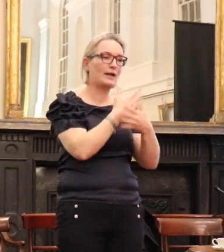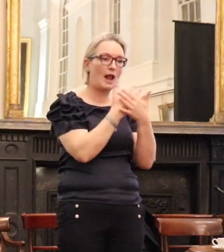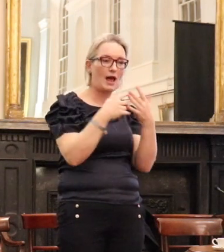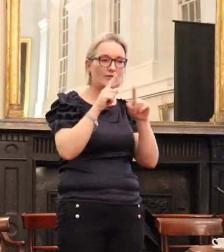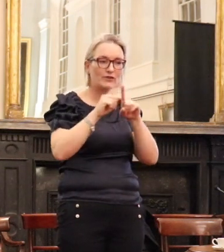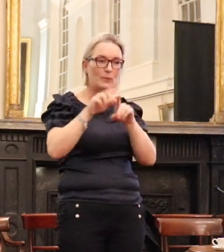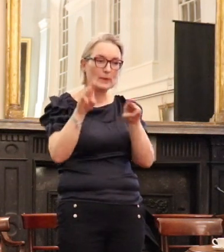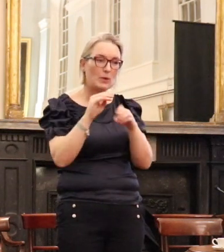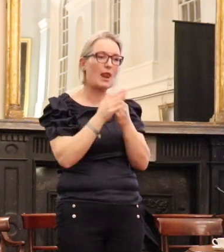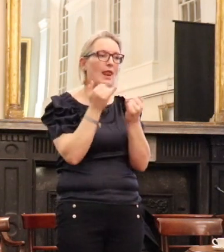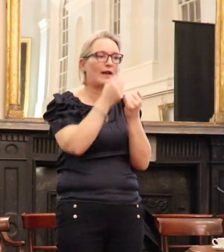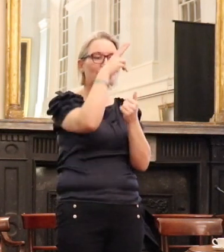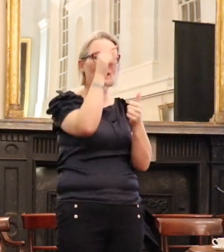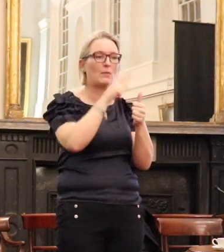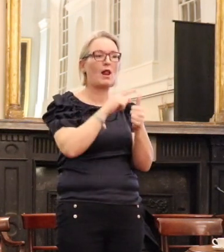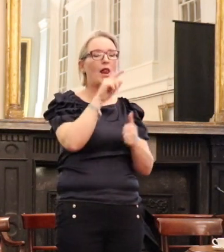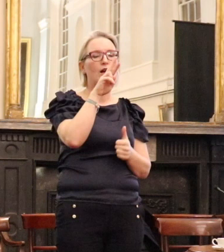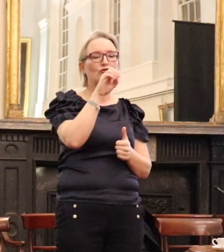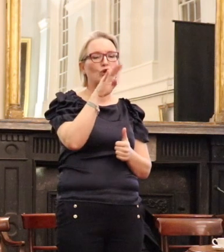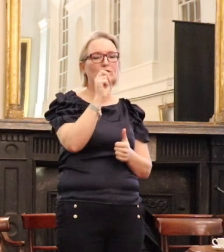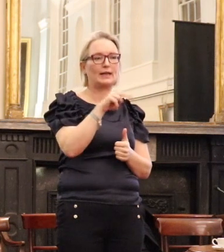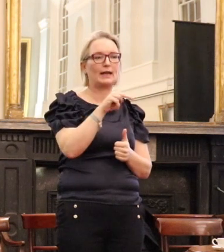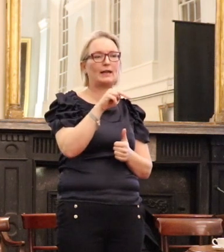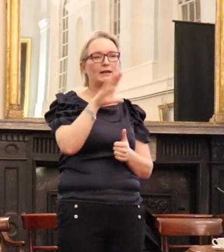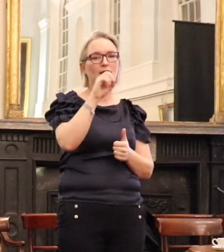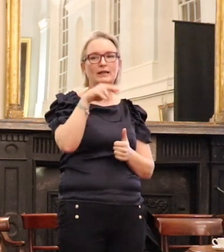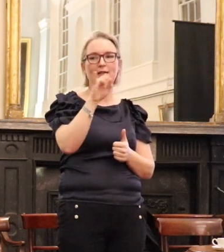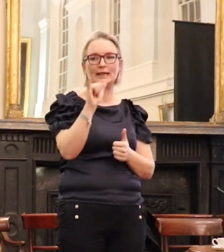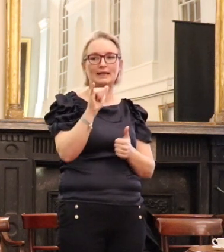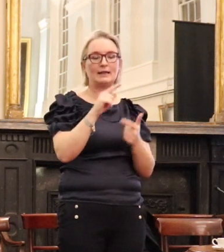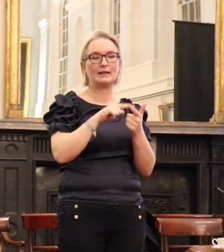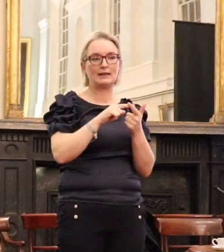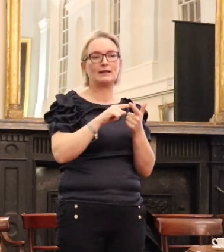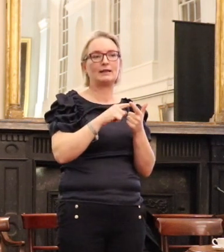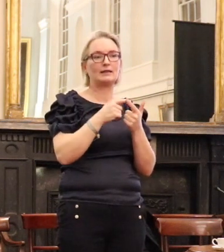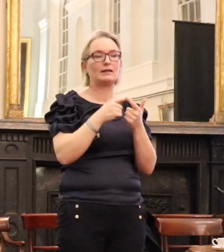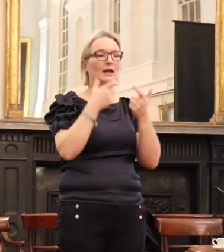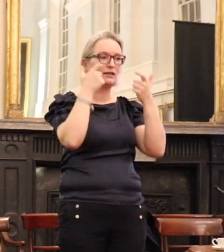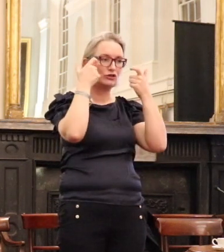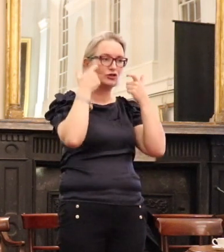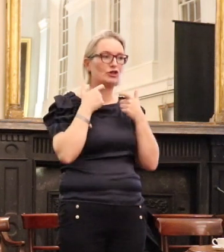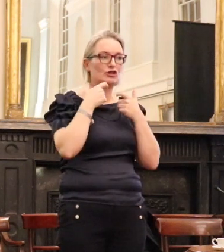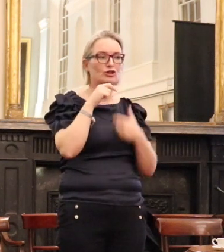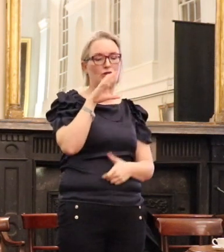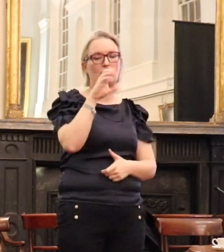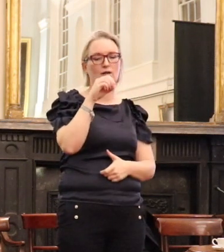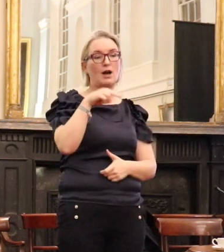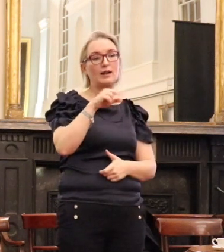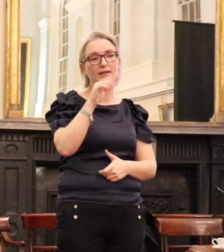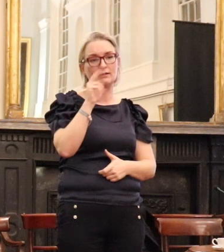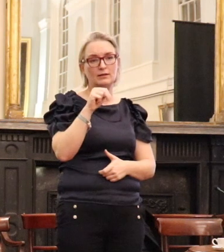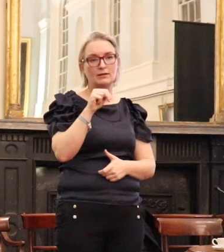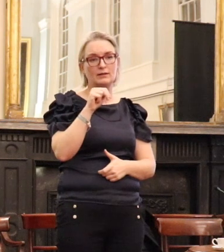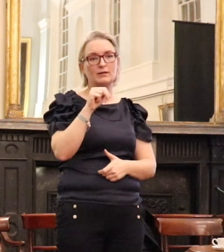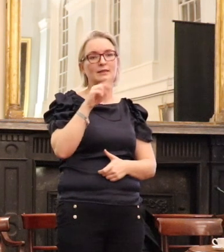historical people, Russian Conurdy and Judge Colin Daly, were with